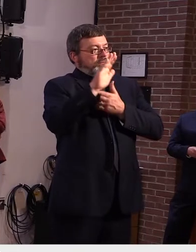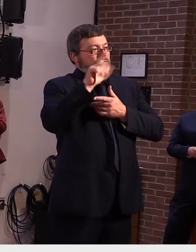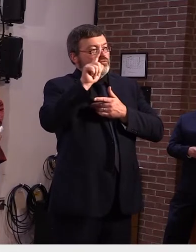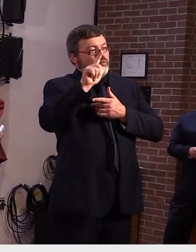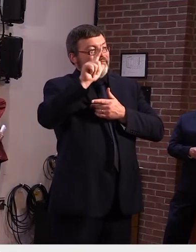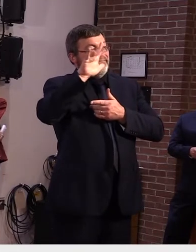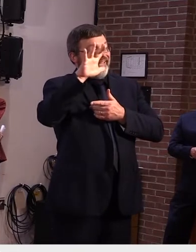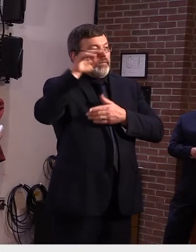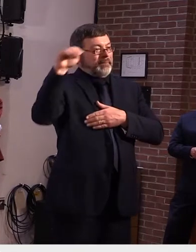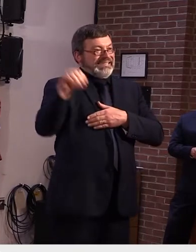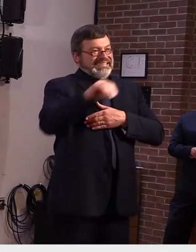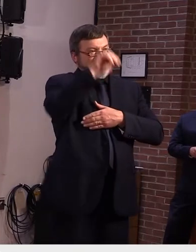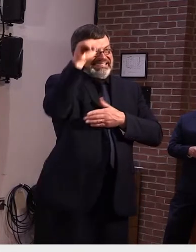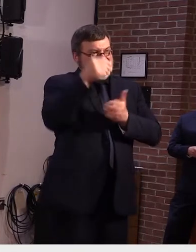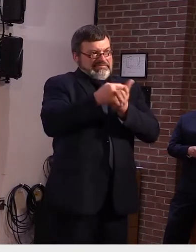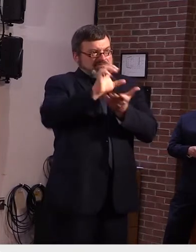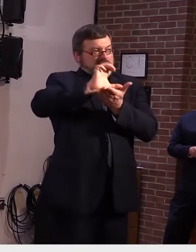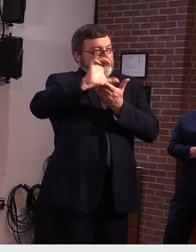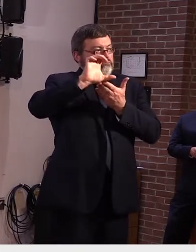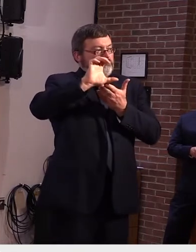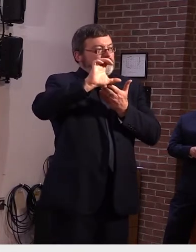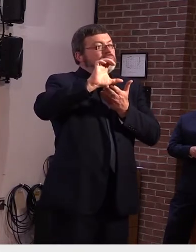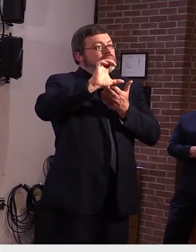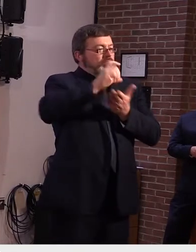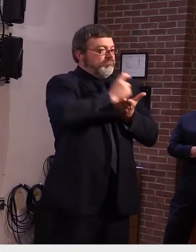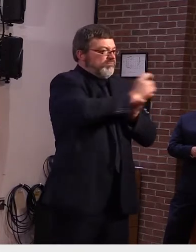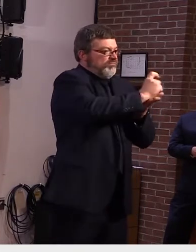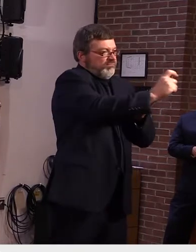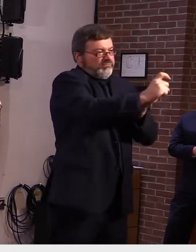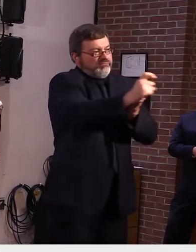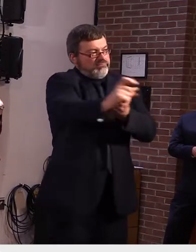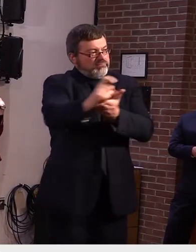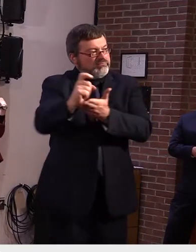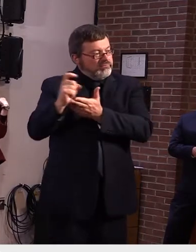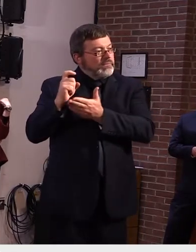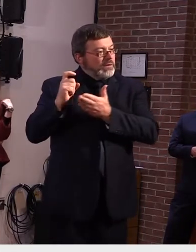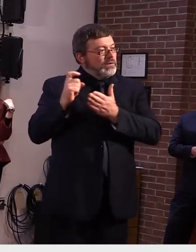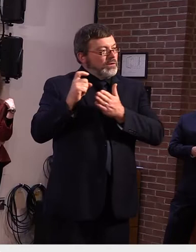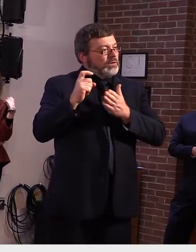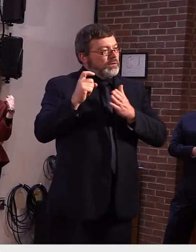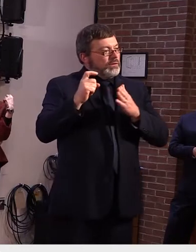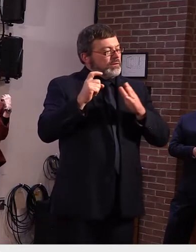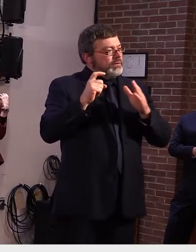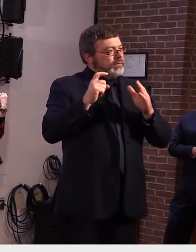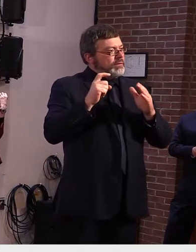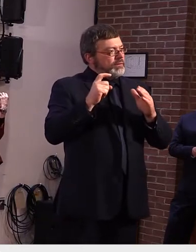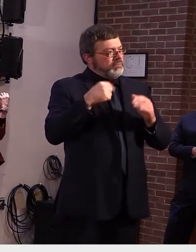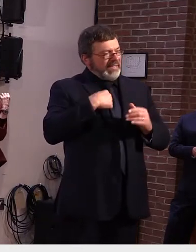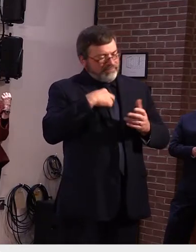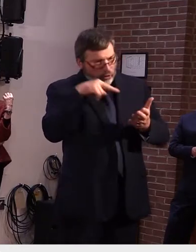to a number of different um claimants let me see if i have that number right here